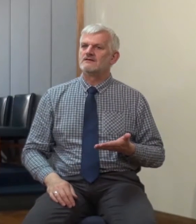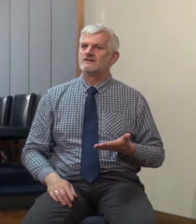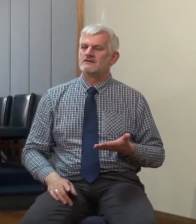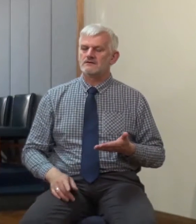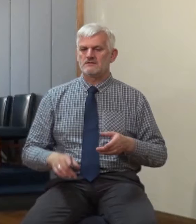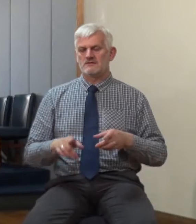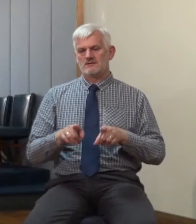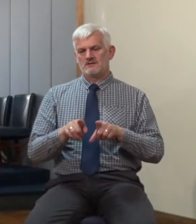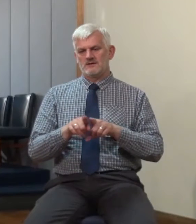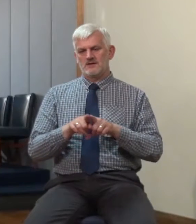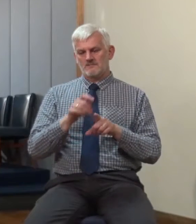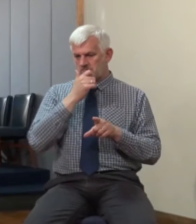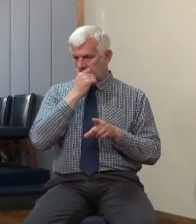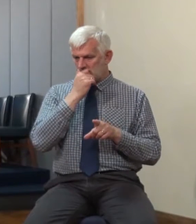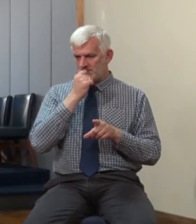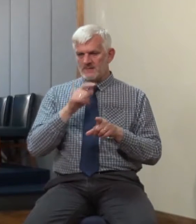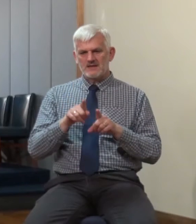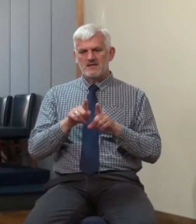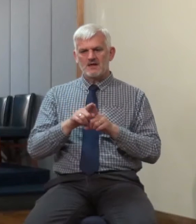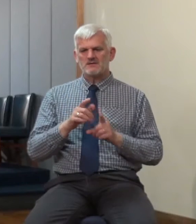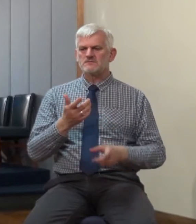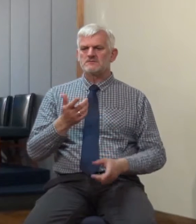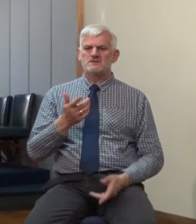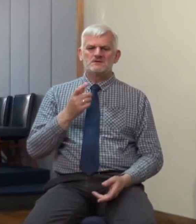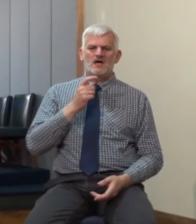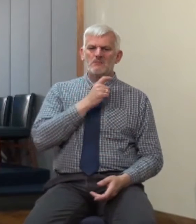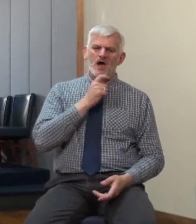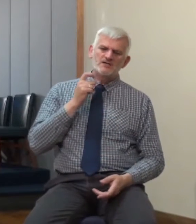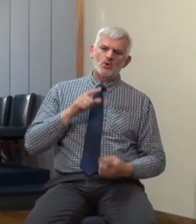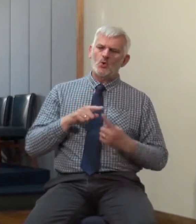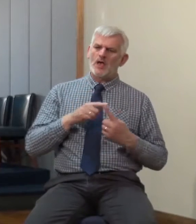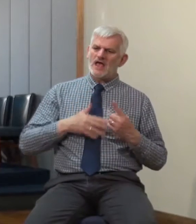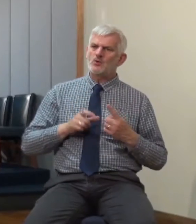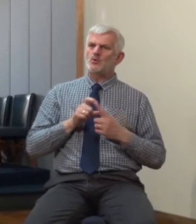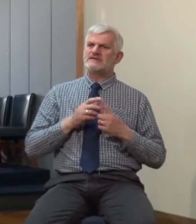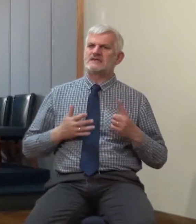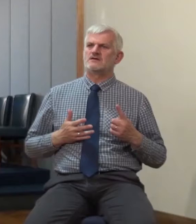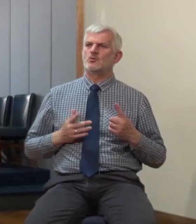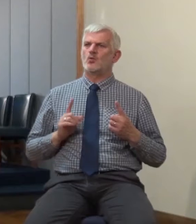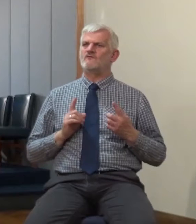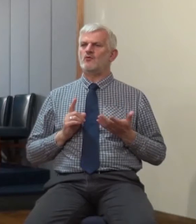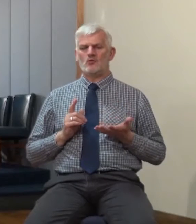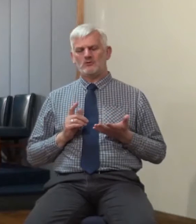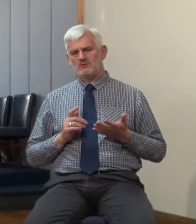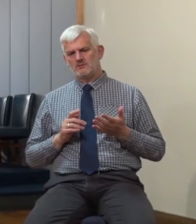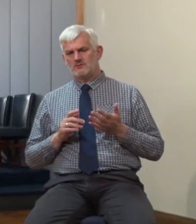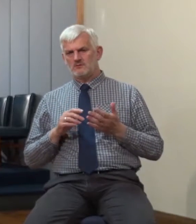who uses the church for himself for his own gain for his own living